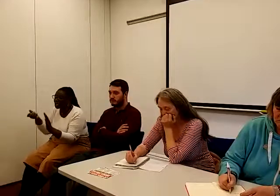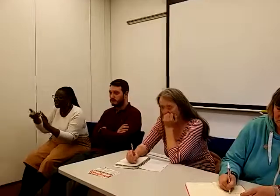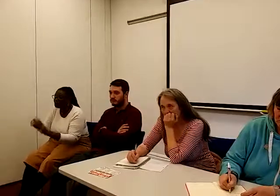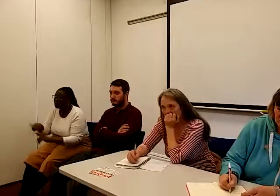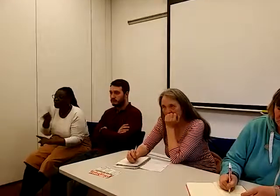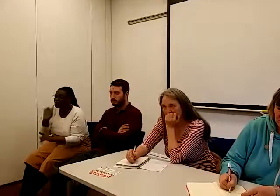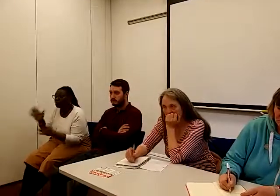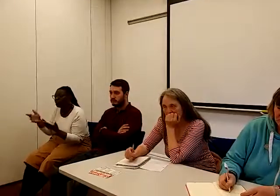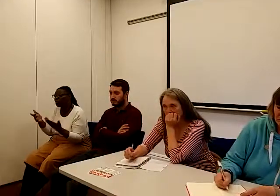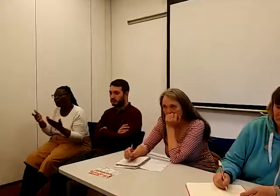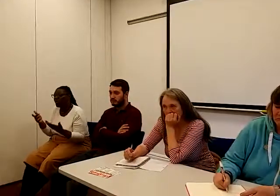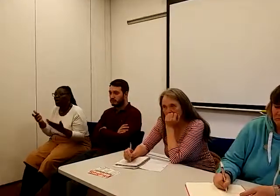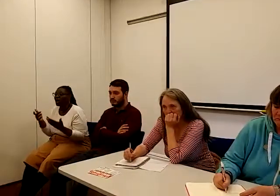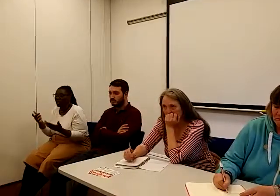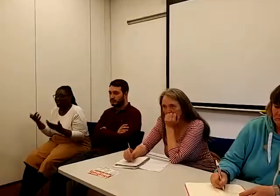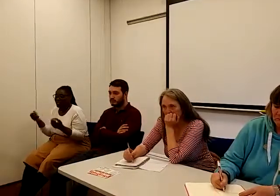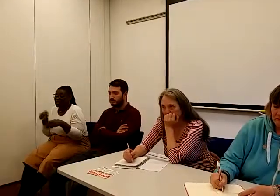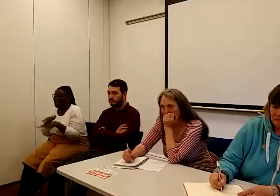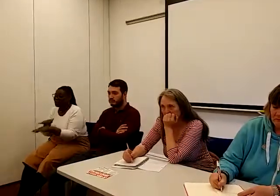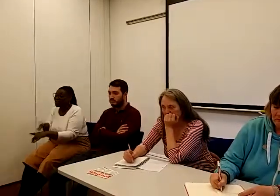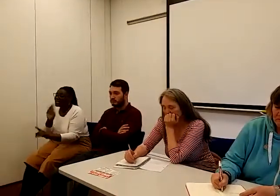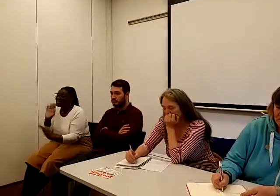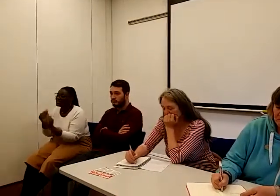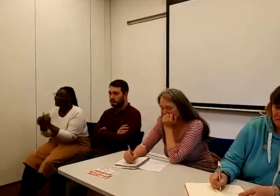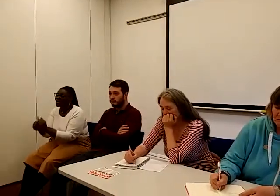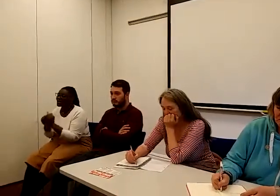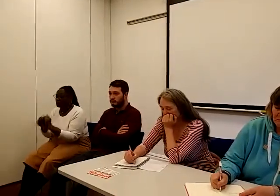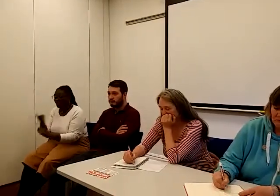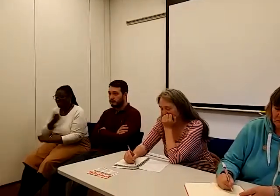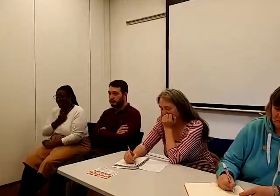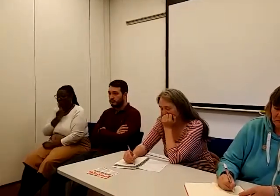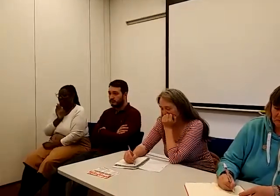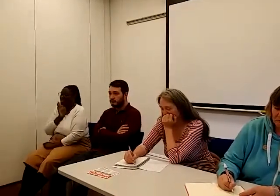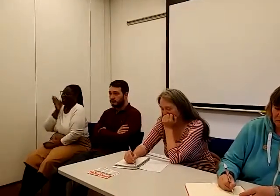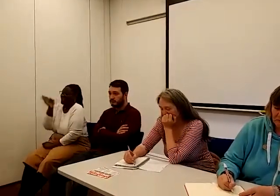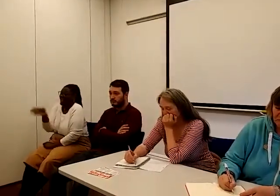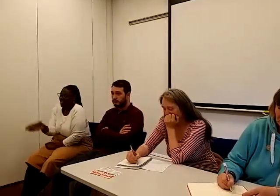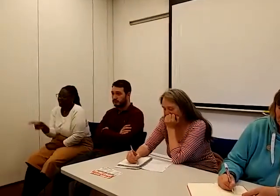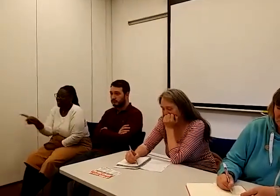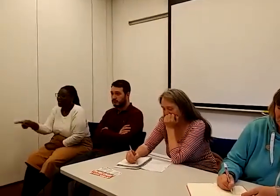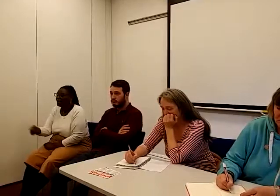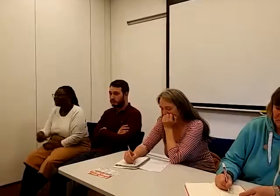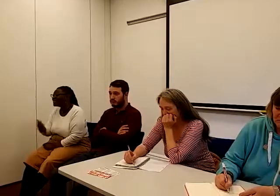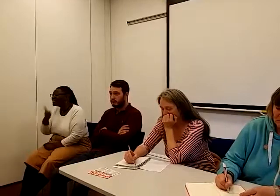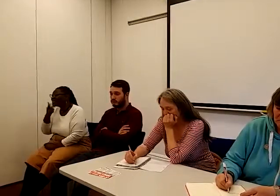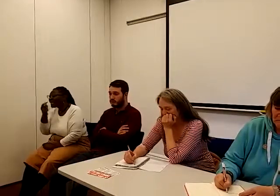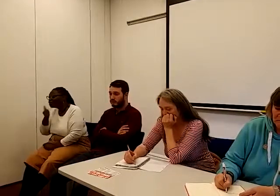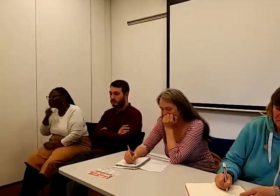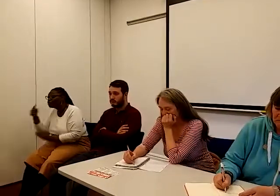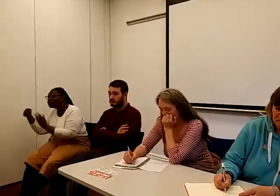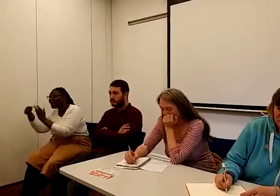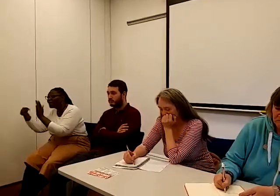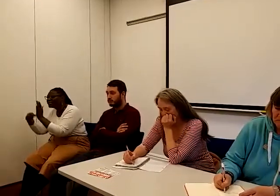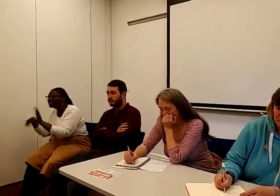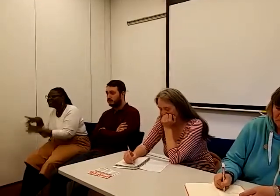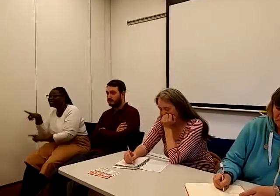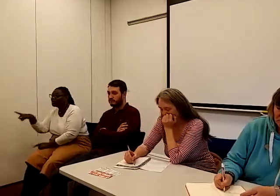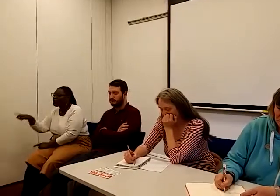campaign is valid. So if they can't pet that, they can use IT or Skype or